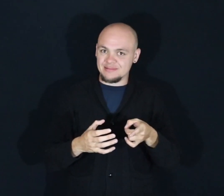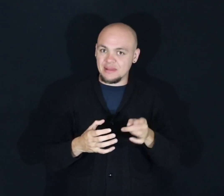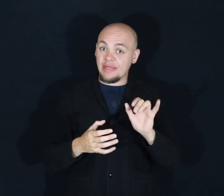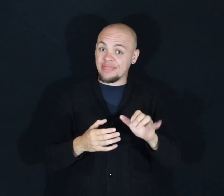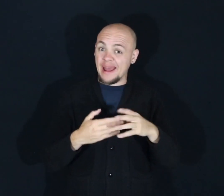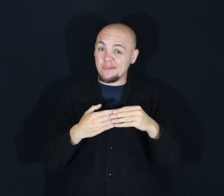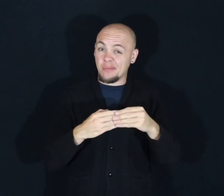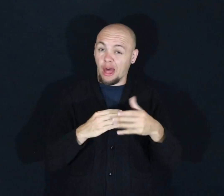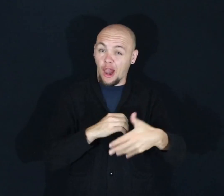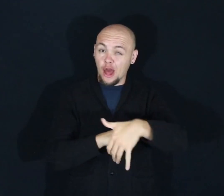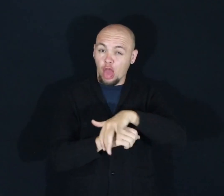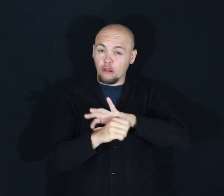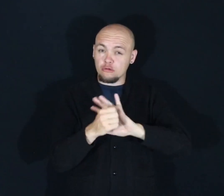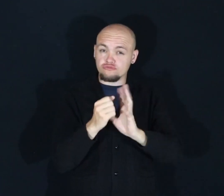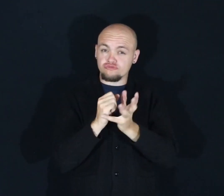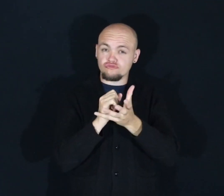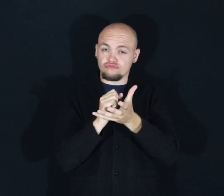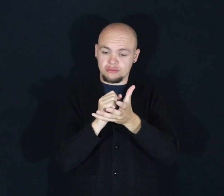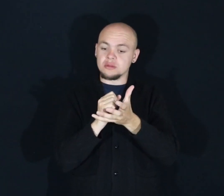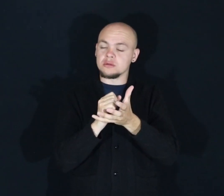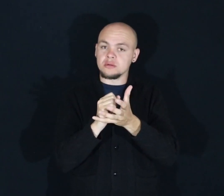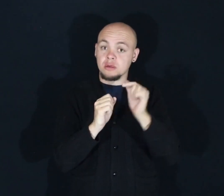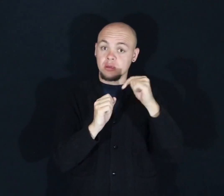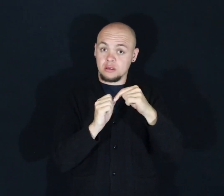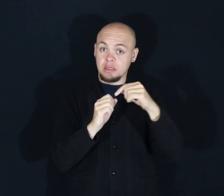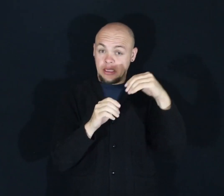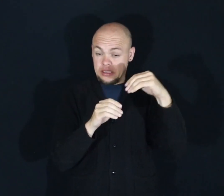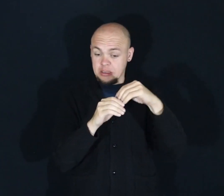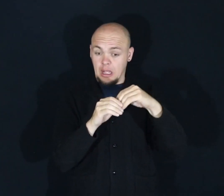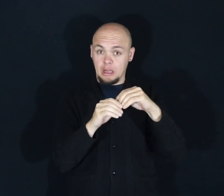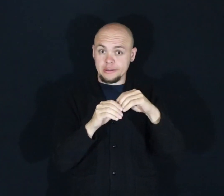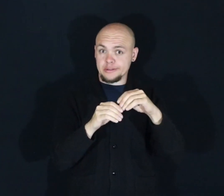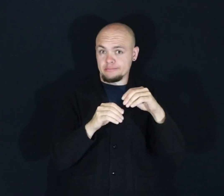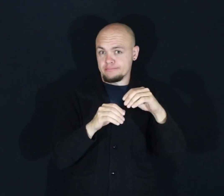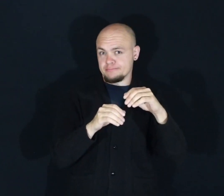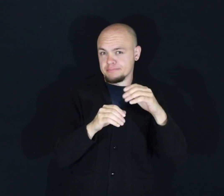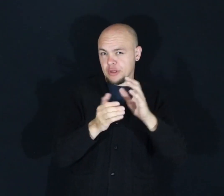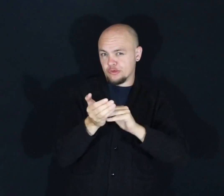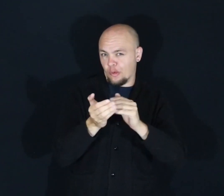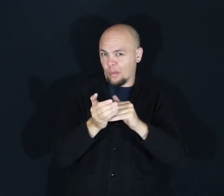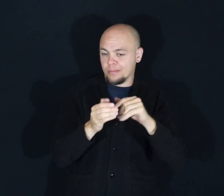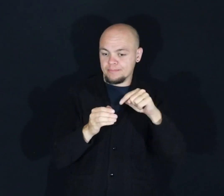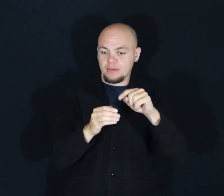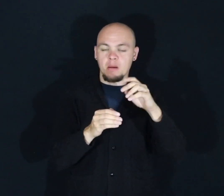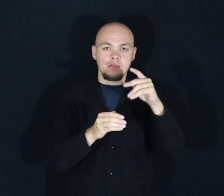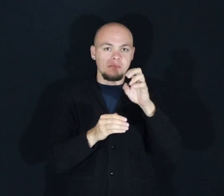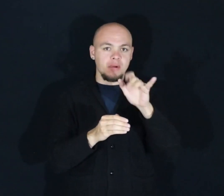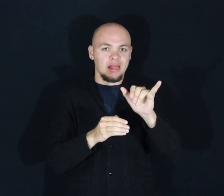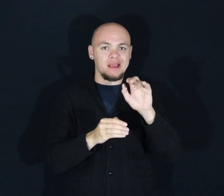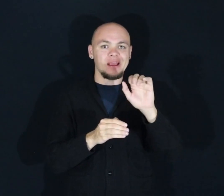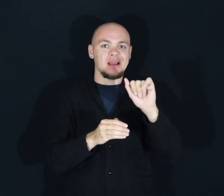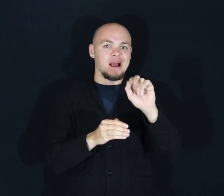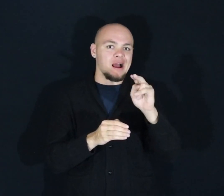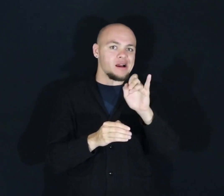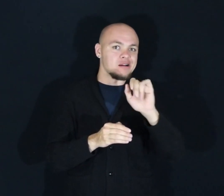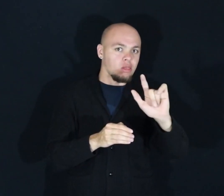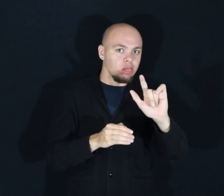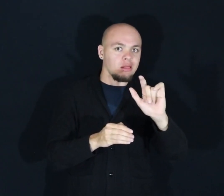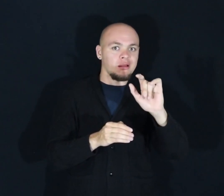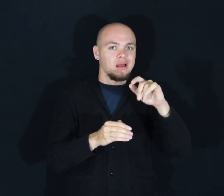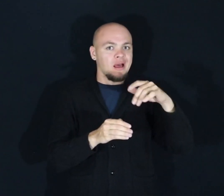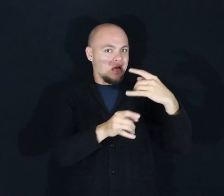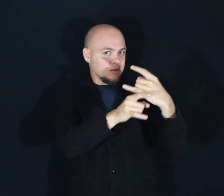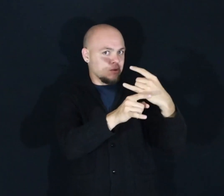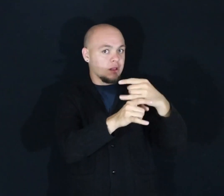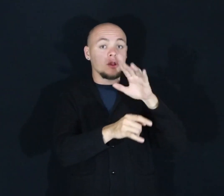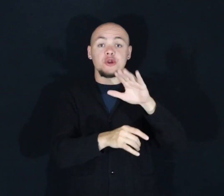the plastic that holds that detergent inside is actually polyvinyl alcohol. And the reason you can throw it into your